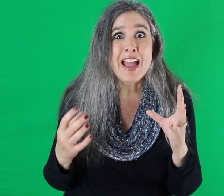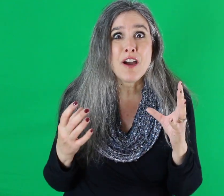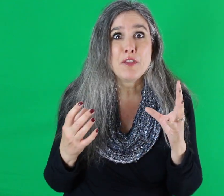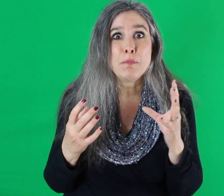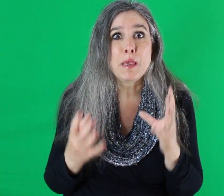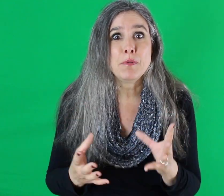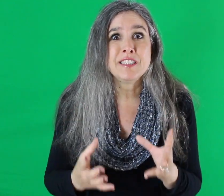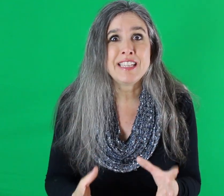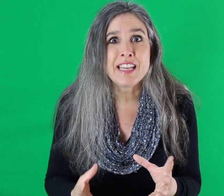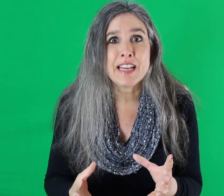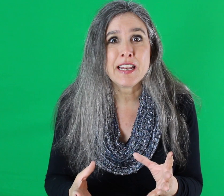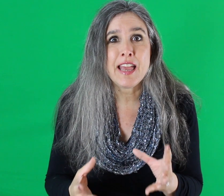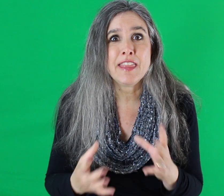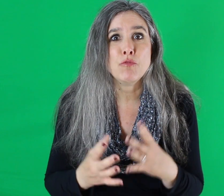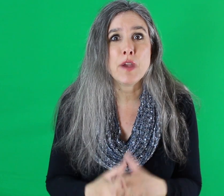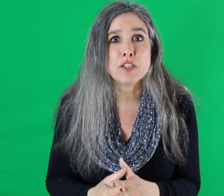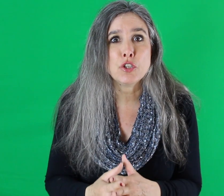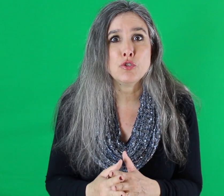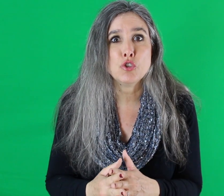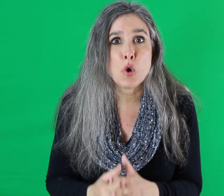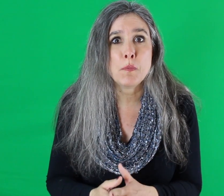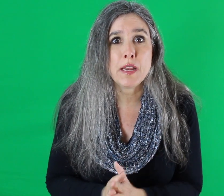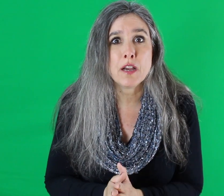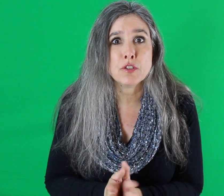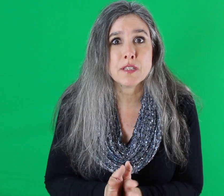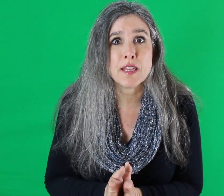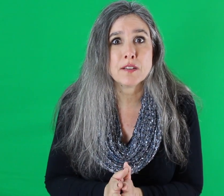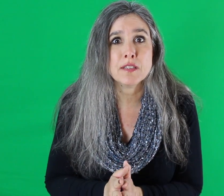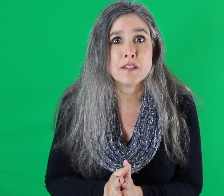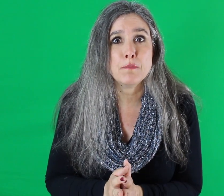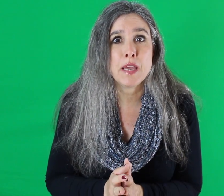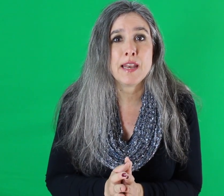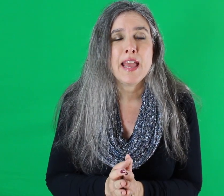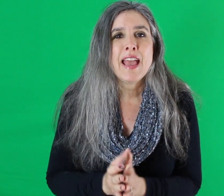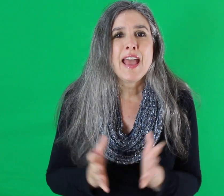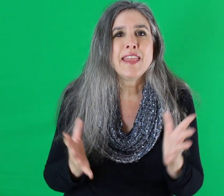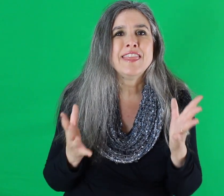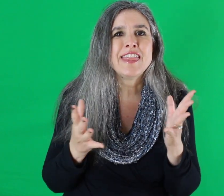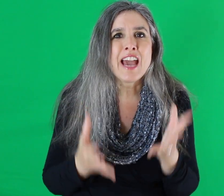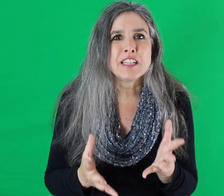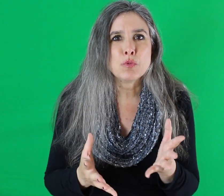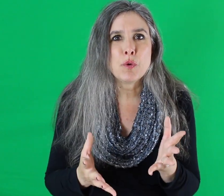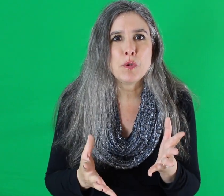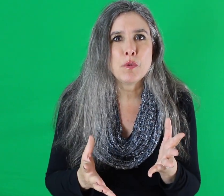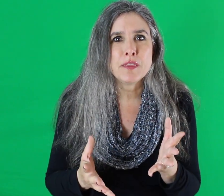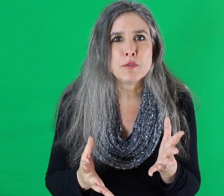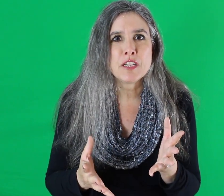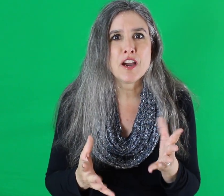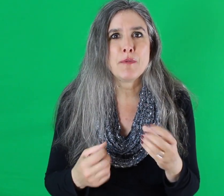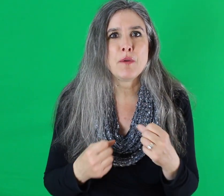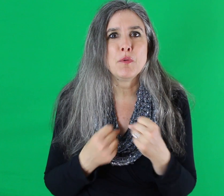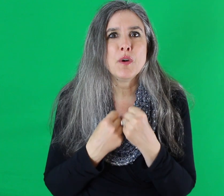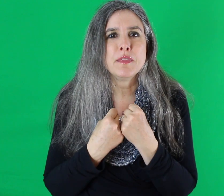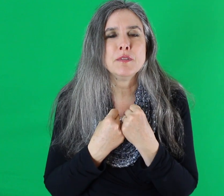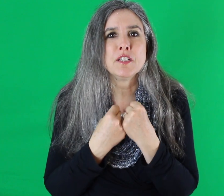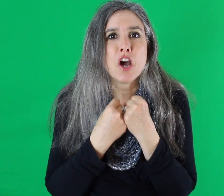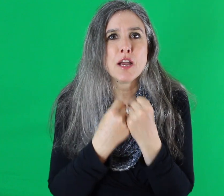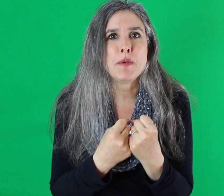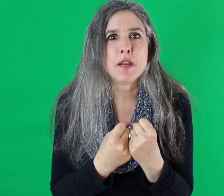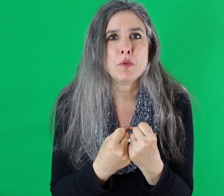how the people did it. And they rescued so many hundreds of thousands of men. And that's what we want them to talk about. We want them to talk about it